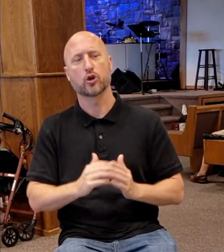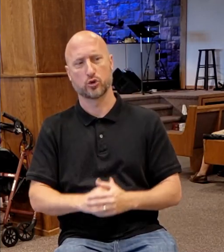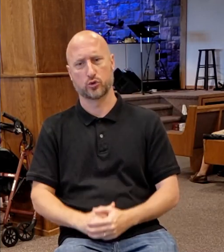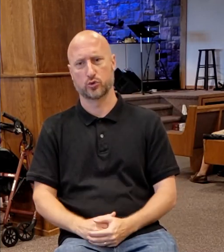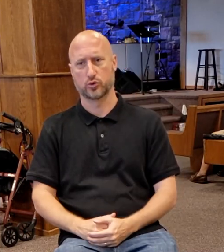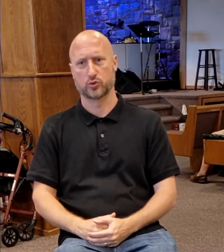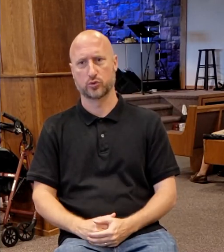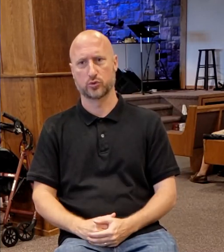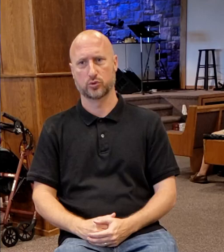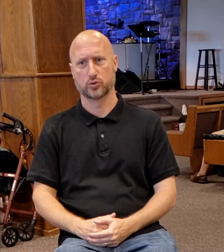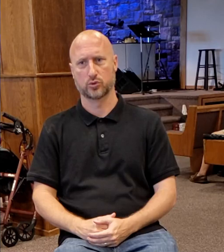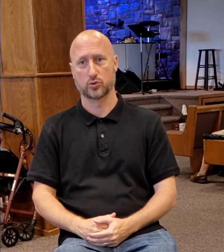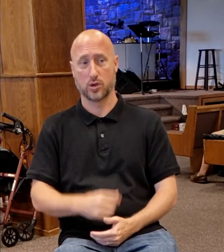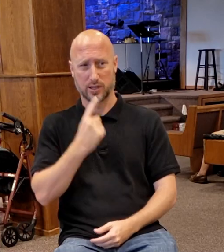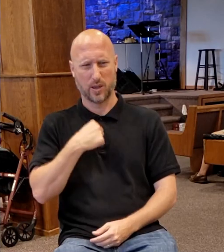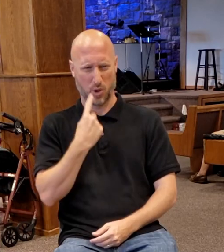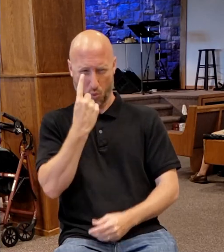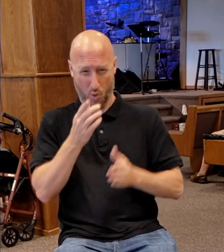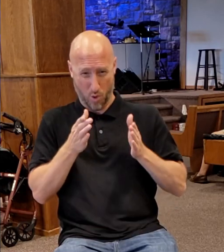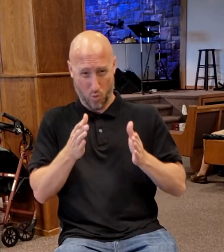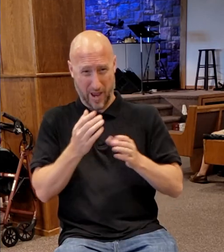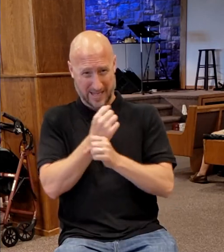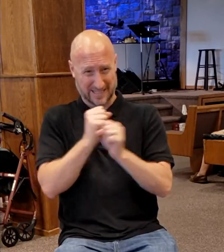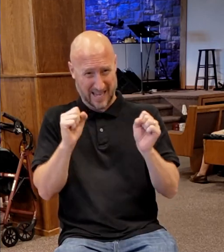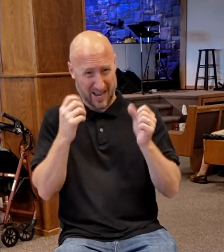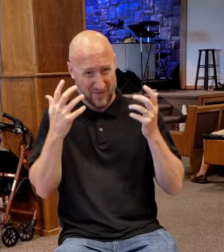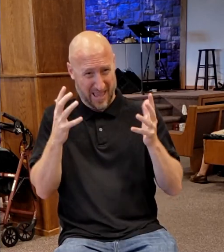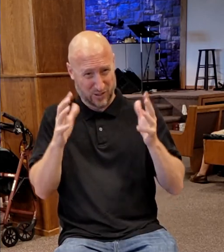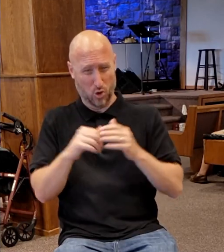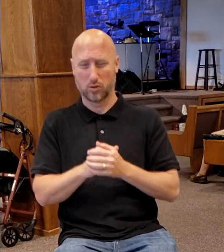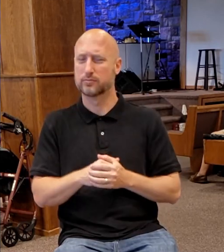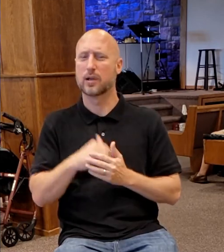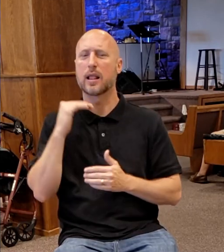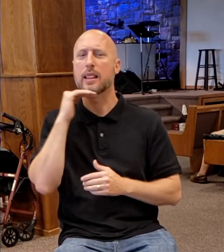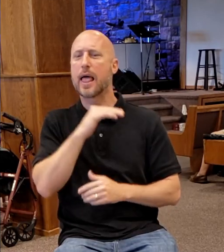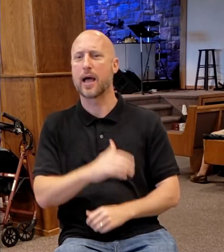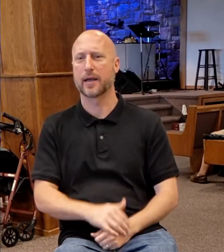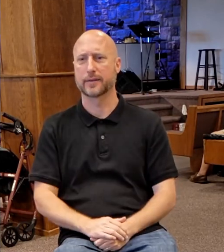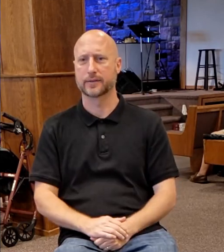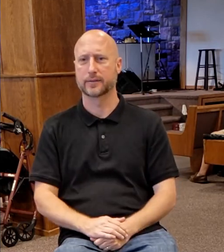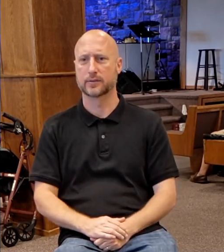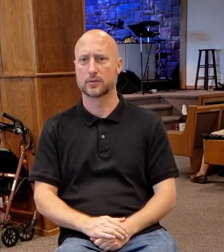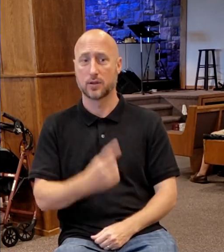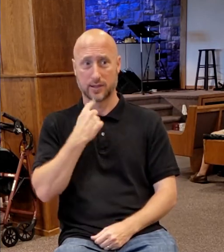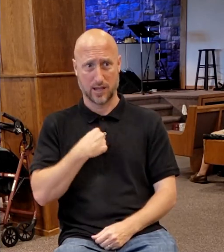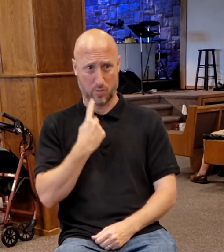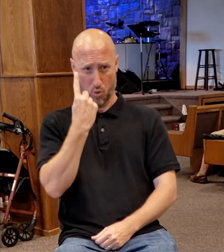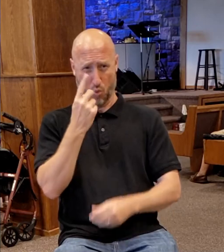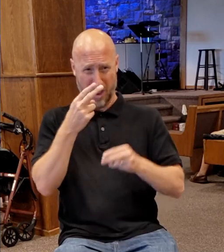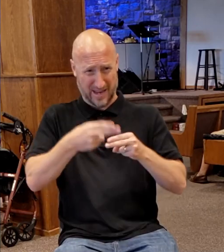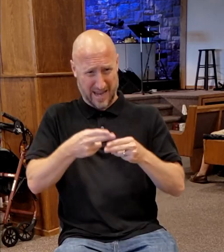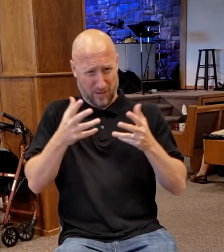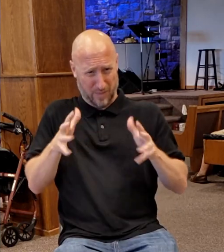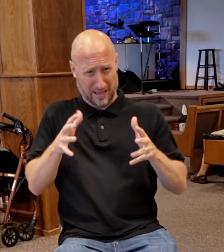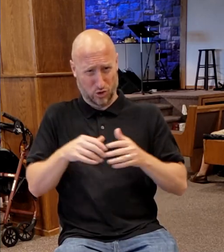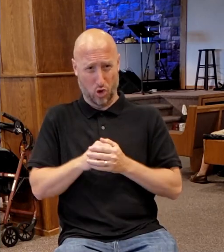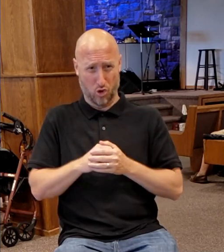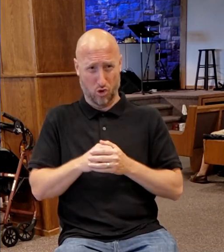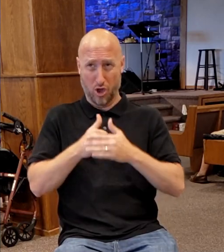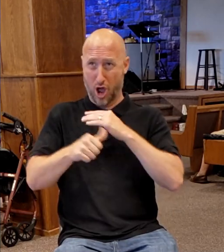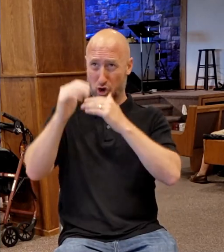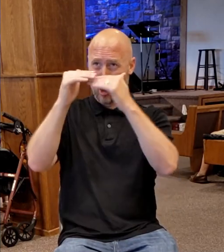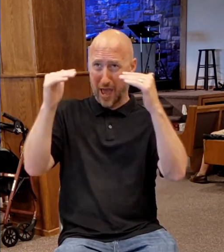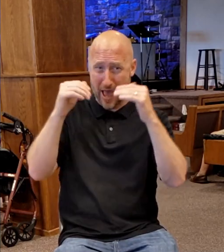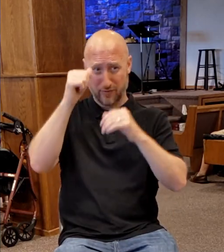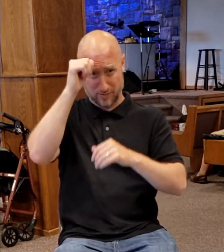there's only one way to be saved? Deceiver. You're telling me there's only one name given under heaven among men